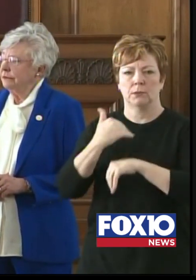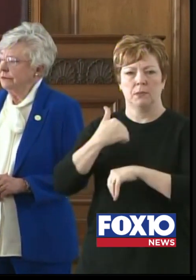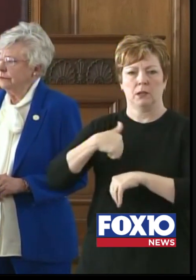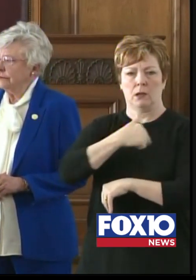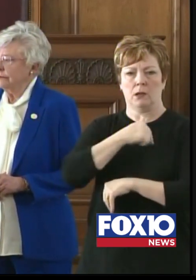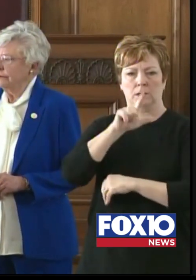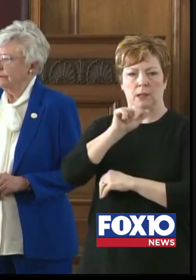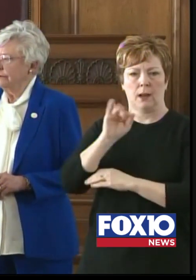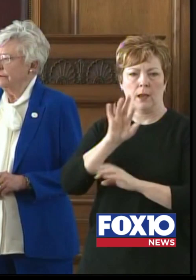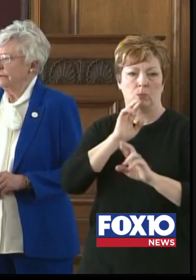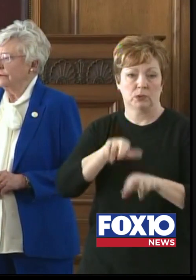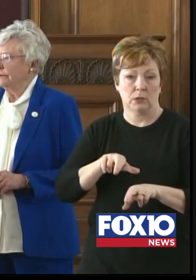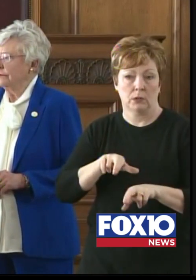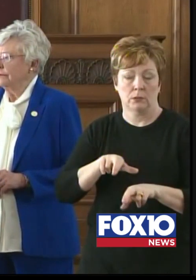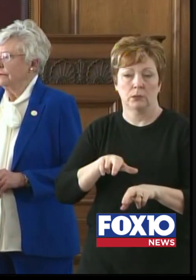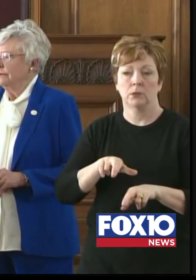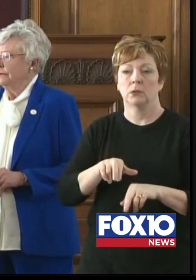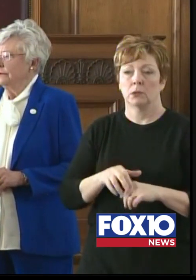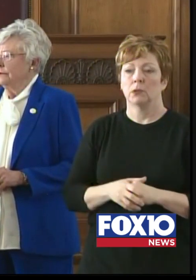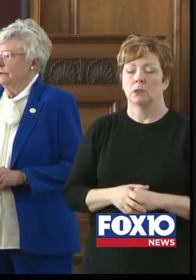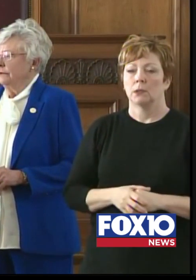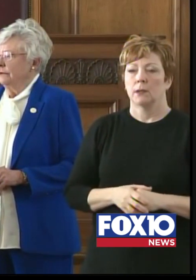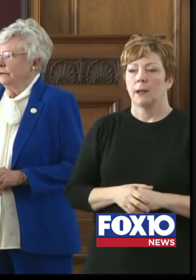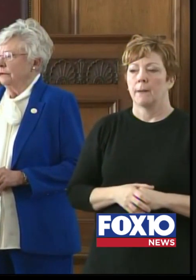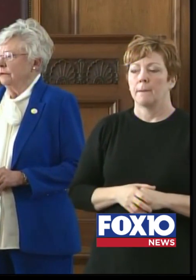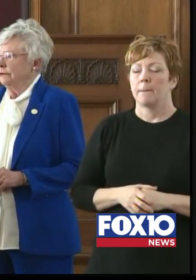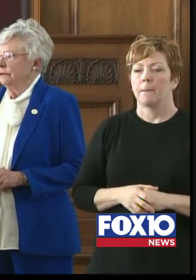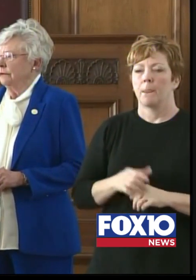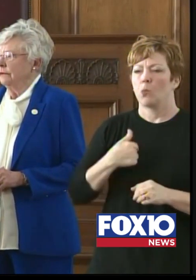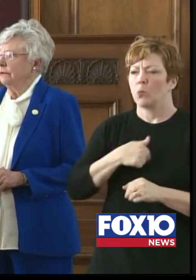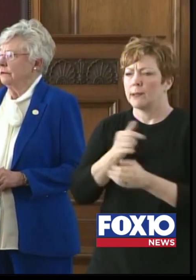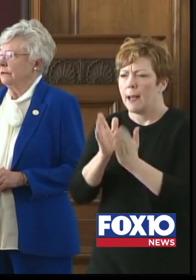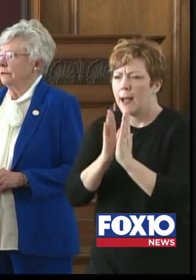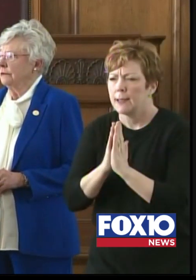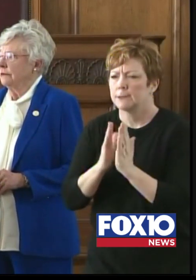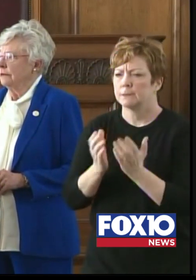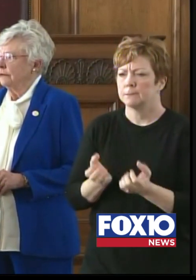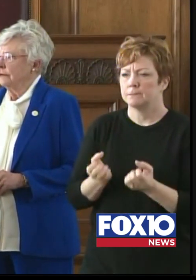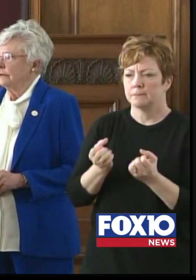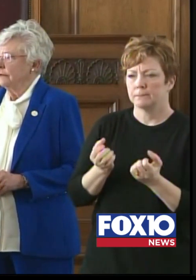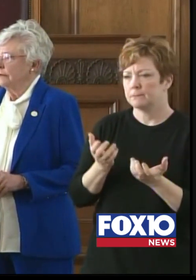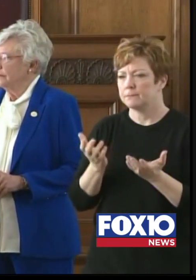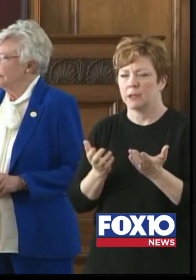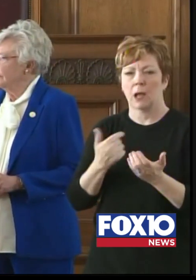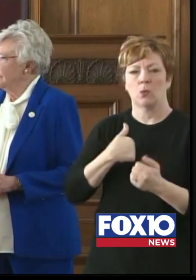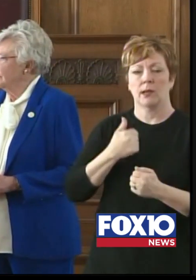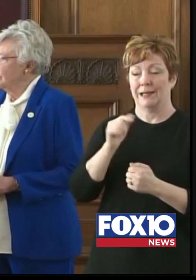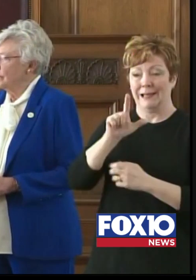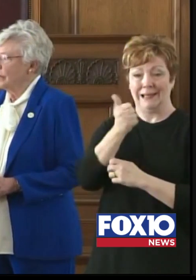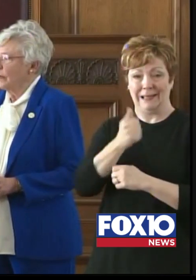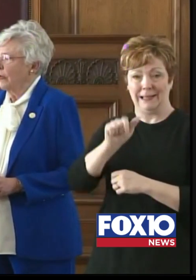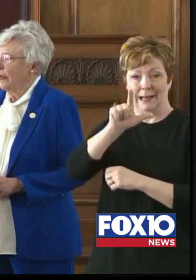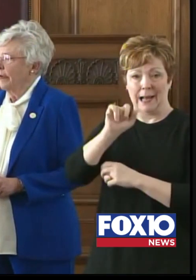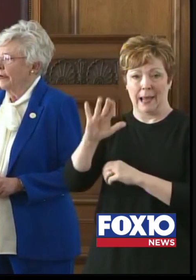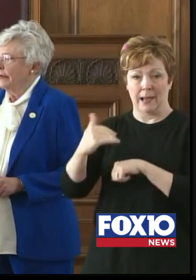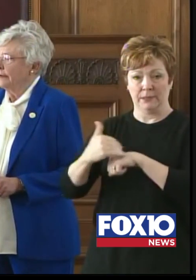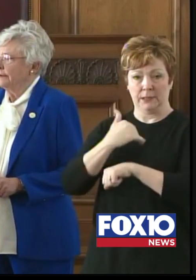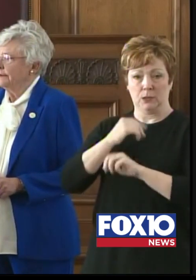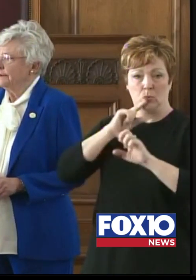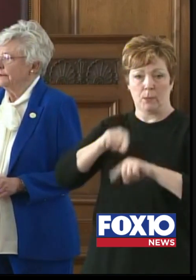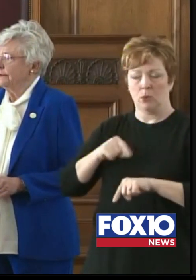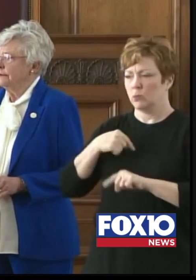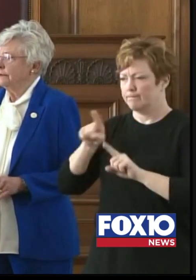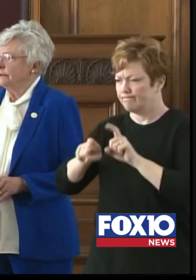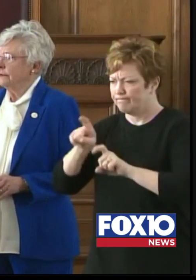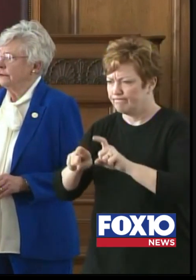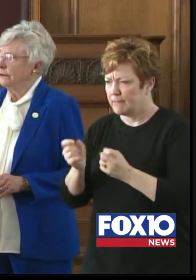submits test results and sort of asked them about their capacity and how many labs they can run and what barriers do they have for increasing